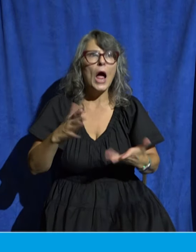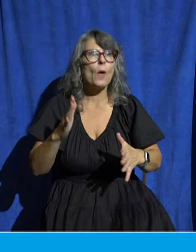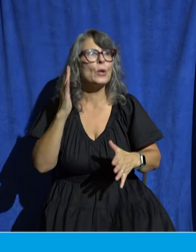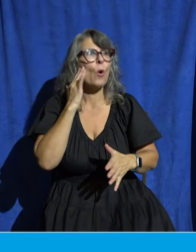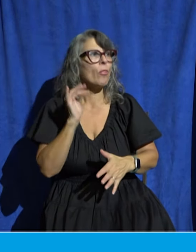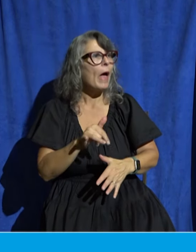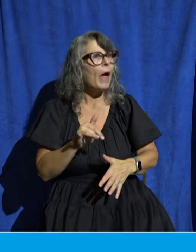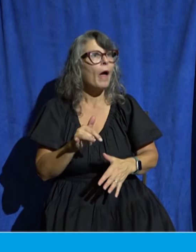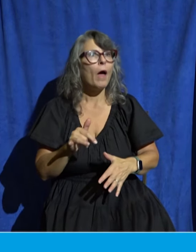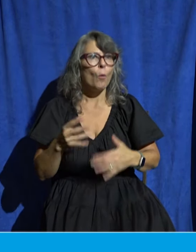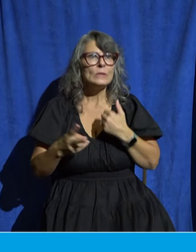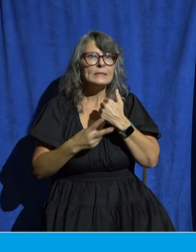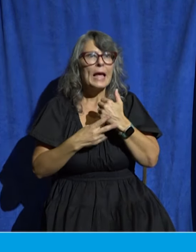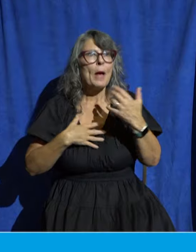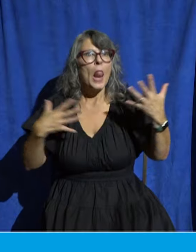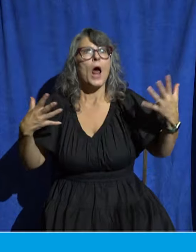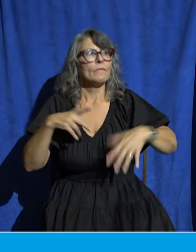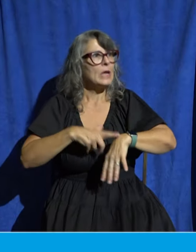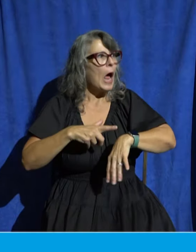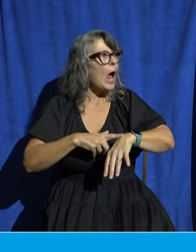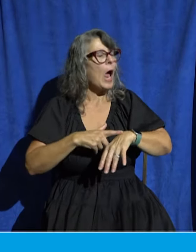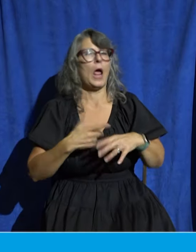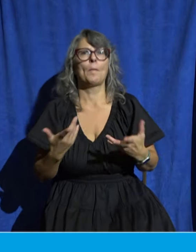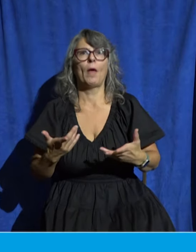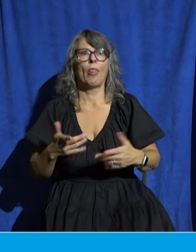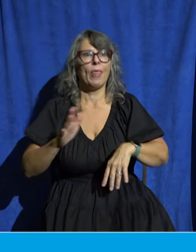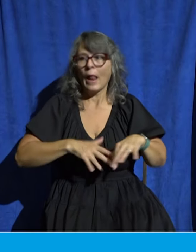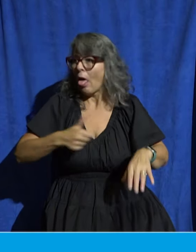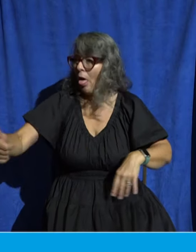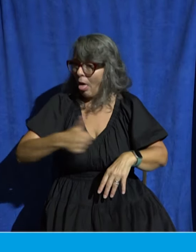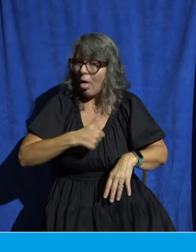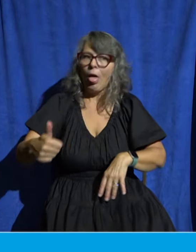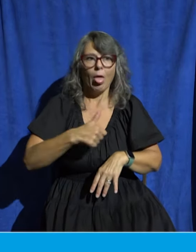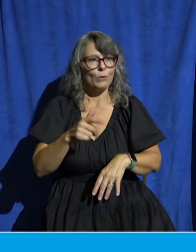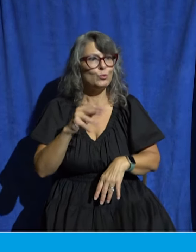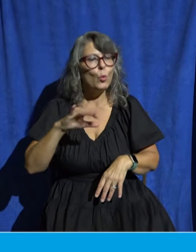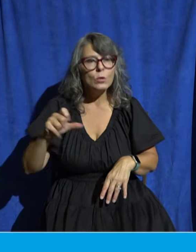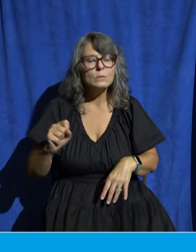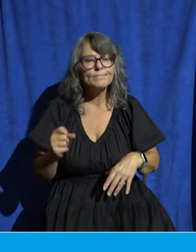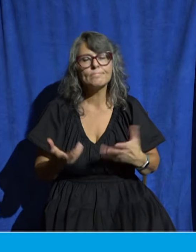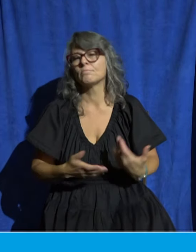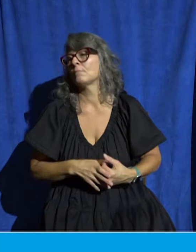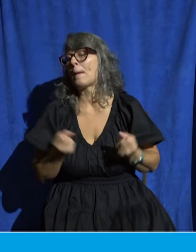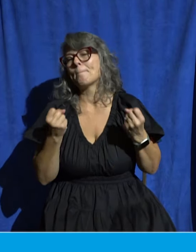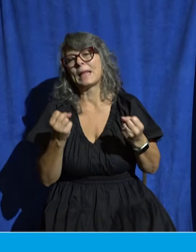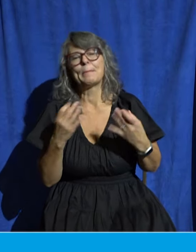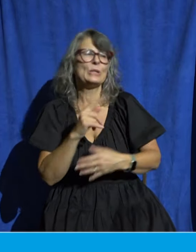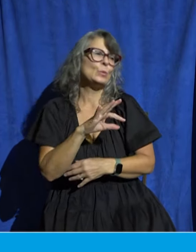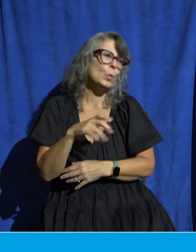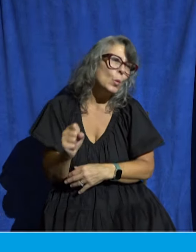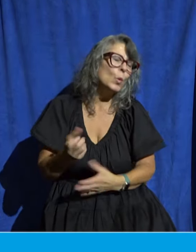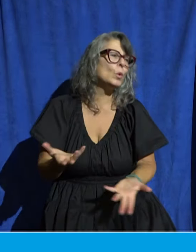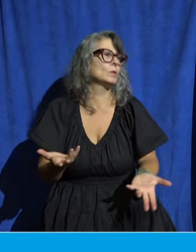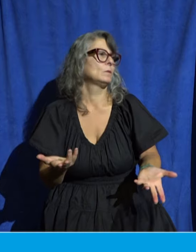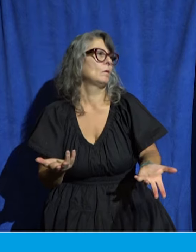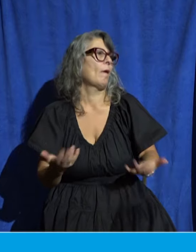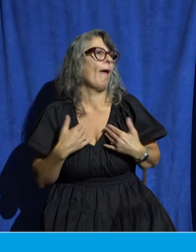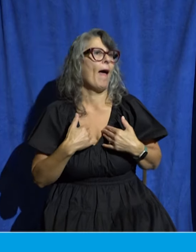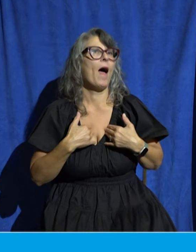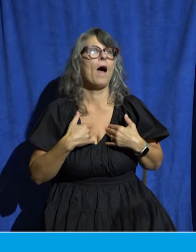lot of time on the job site. And that happens with all different kinds of tools when you learn more about them. I know we've all had